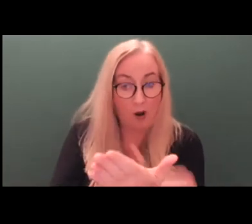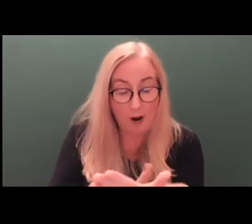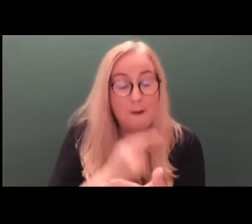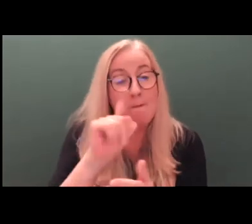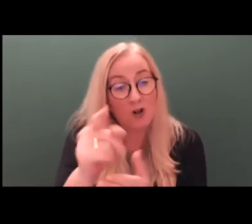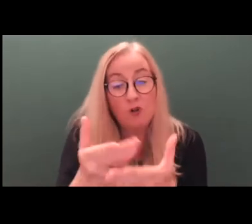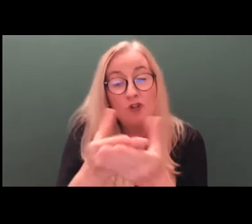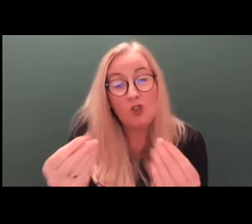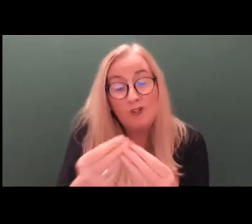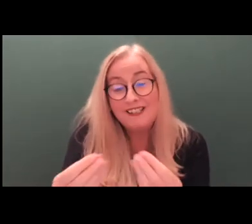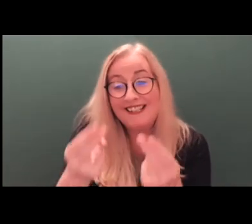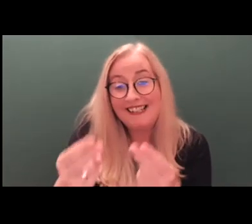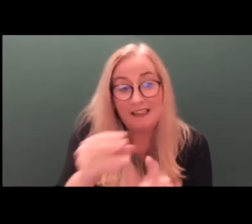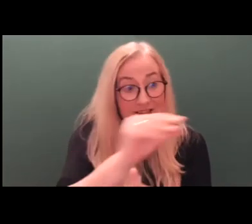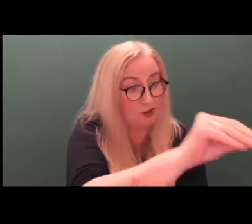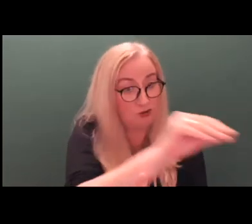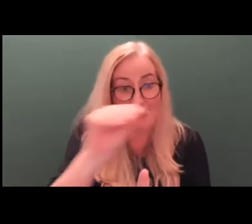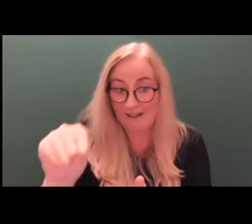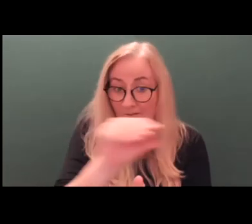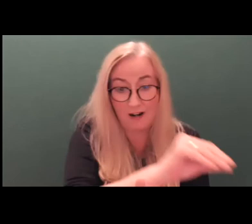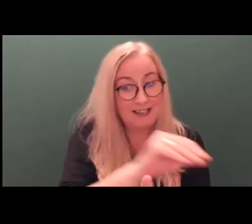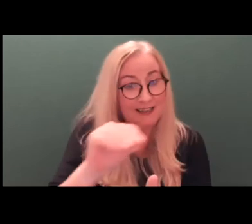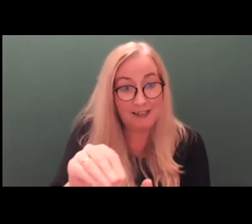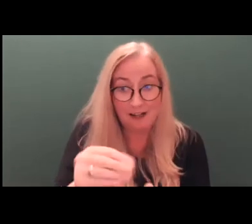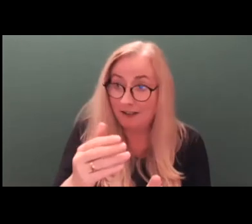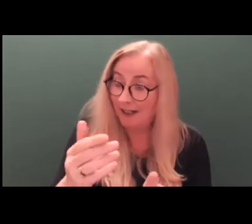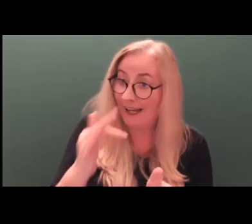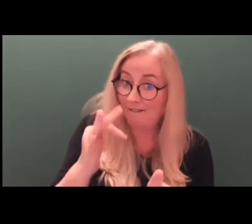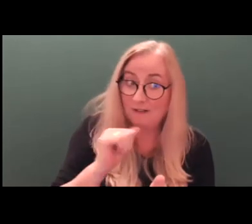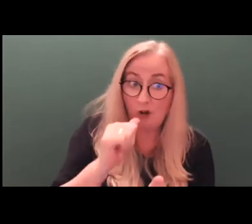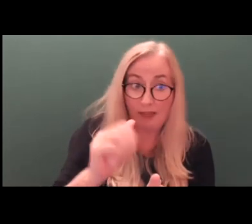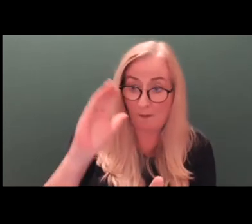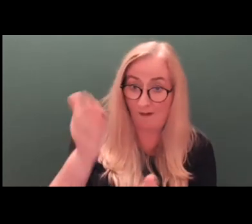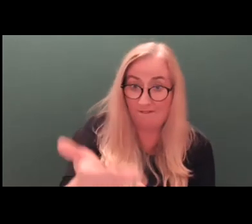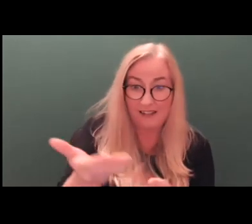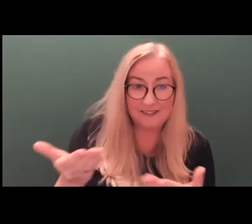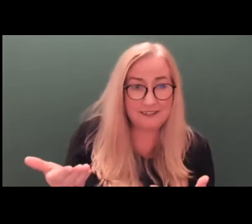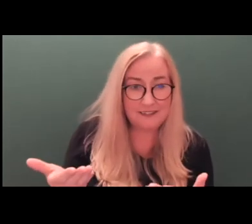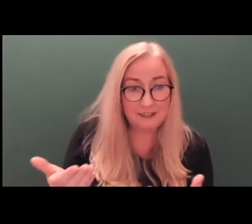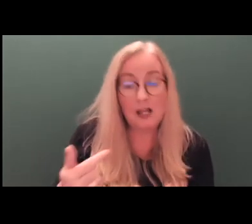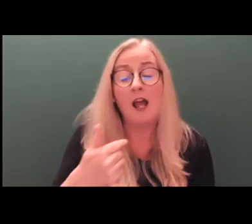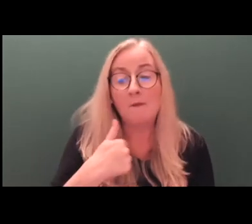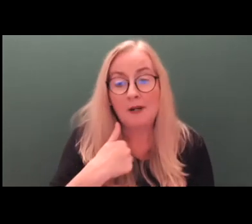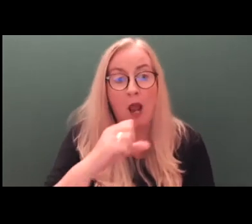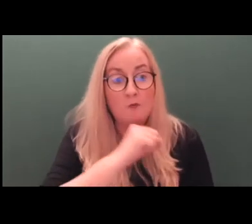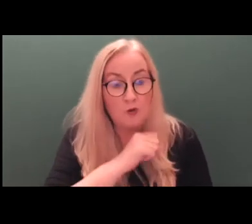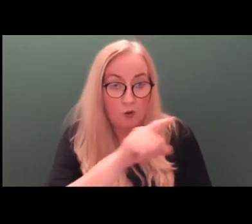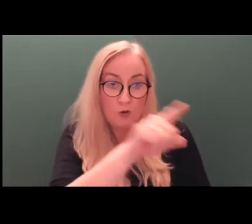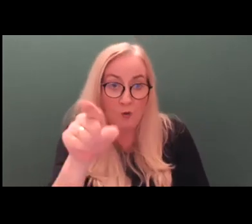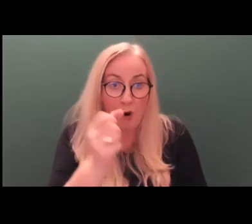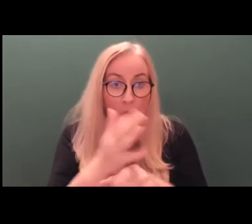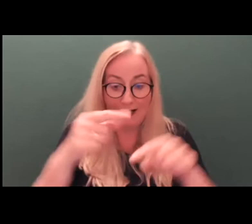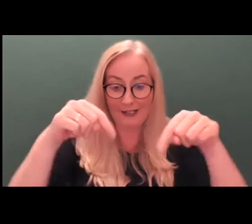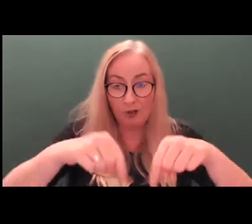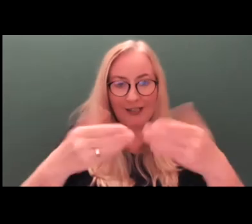required to facilitate that transfer will not be provided. I am sure everyone here today and